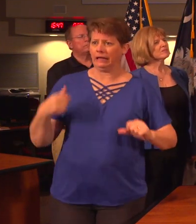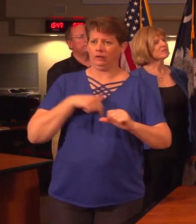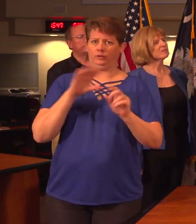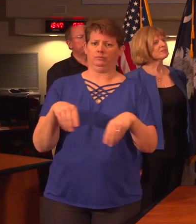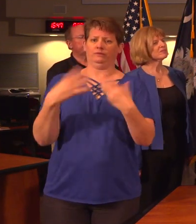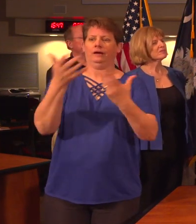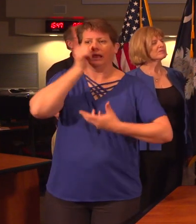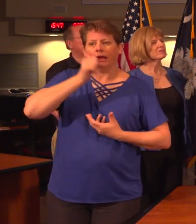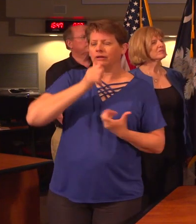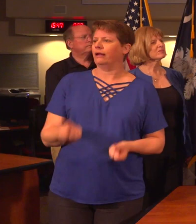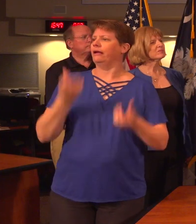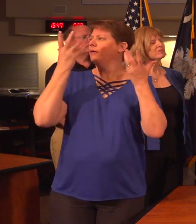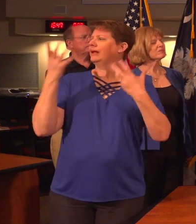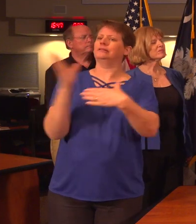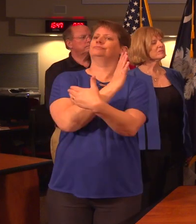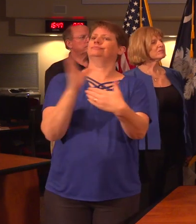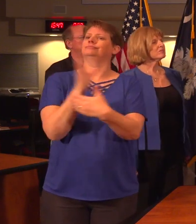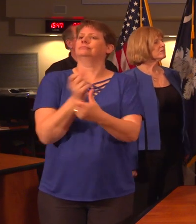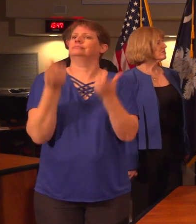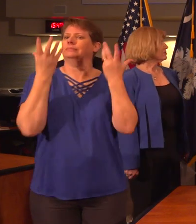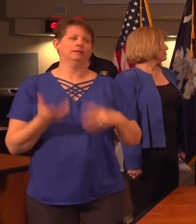conduct daily? Like, what's the number of range on that?